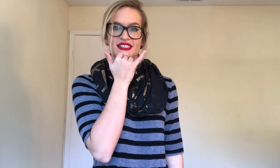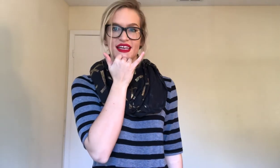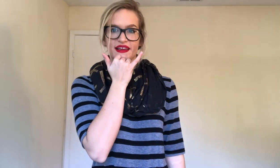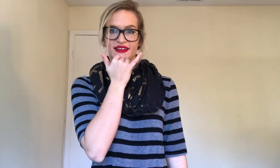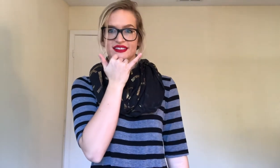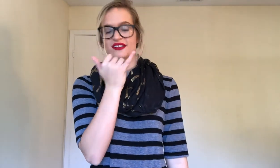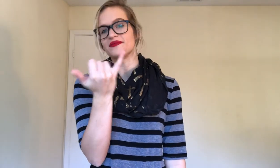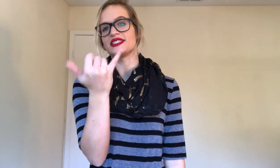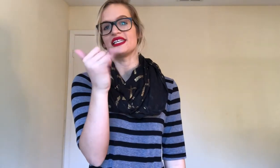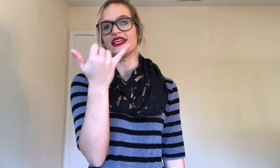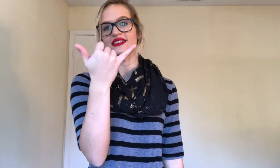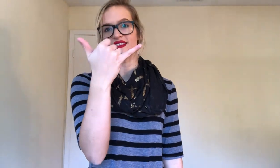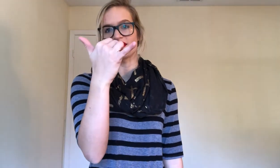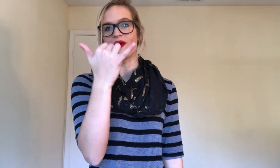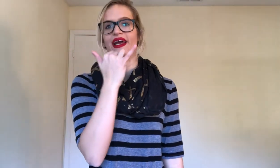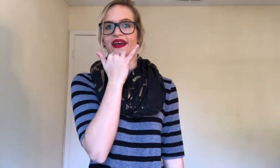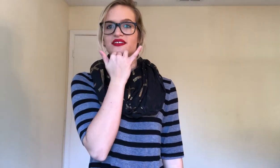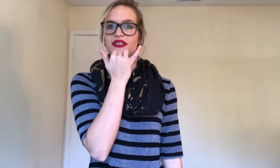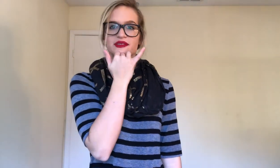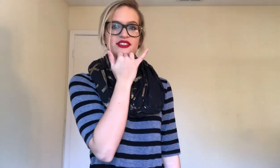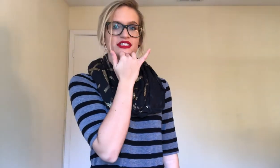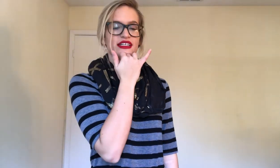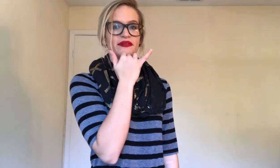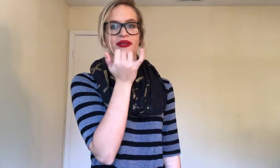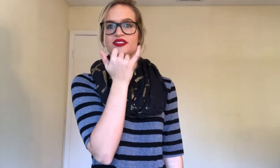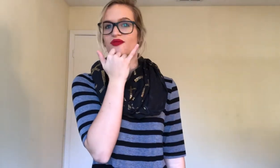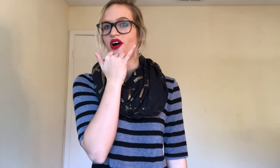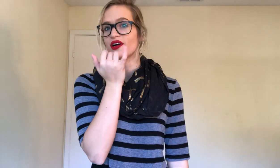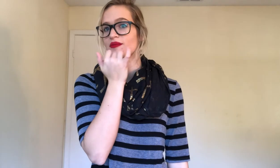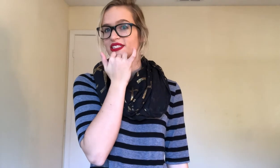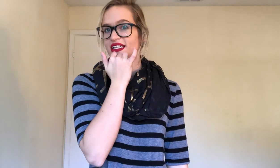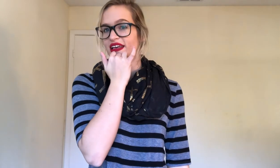Mistakes. So. Mistakes. Is a white handshape to your chin. means wrong or mistake.